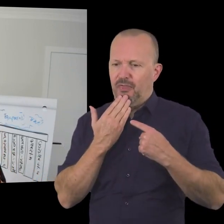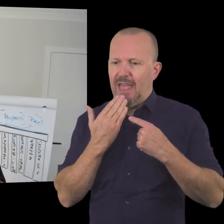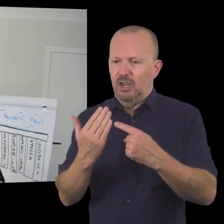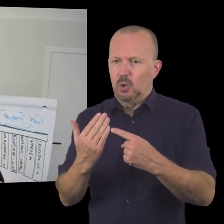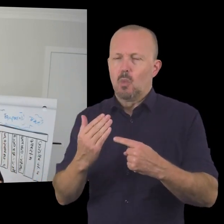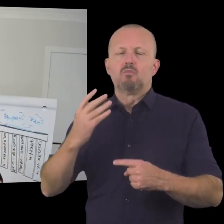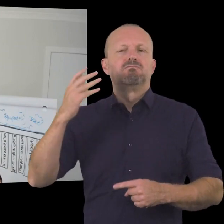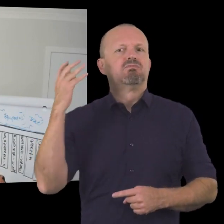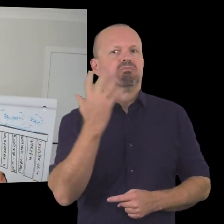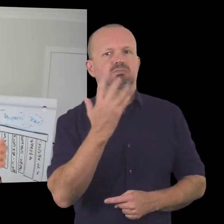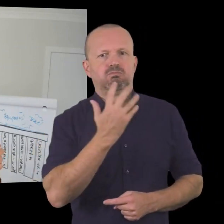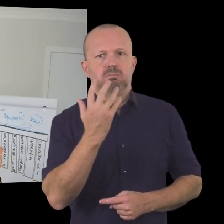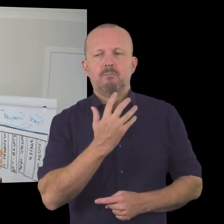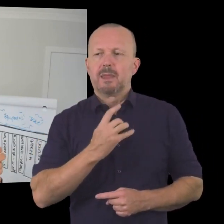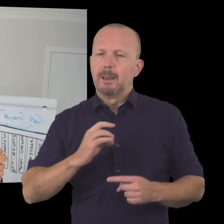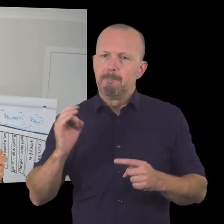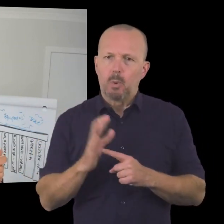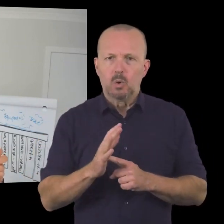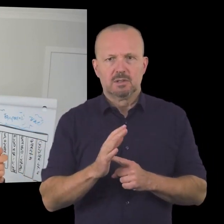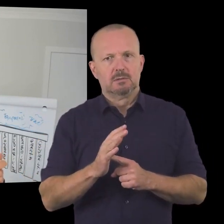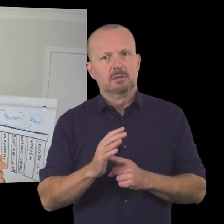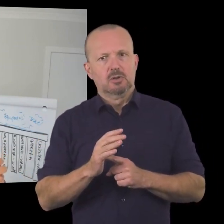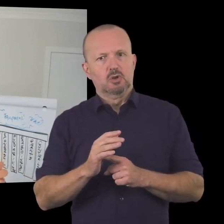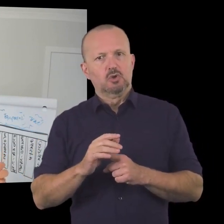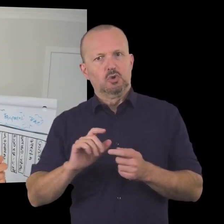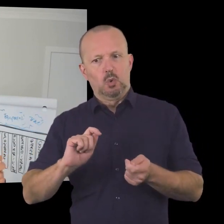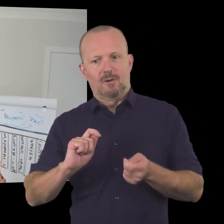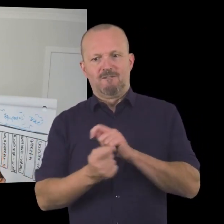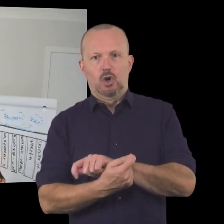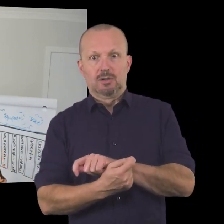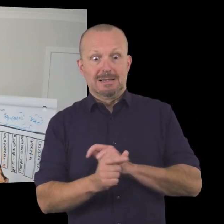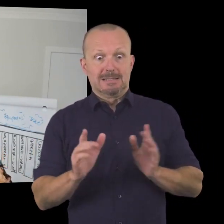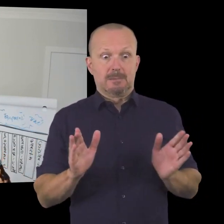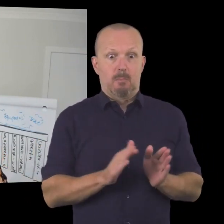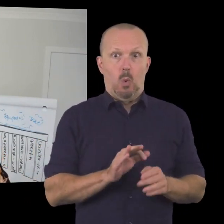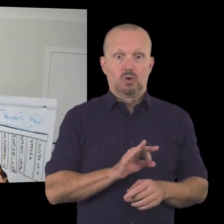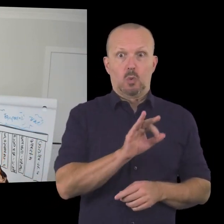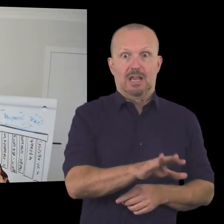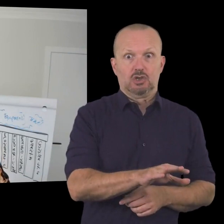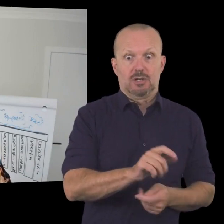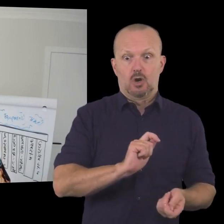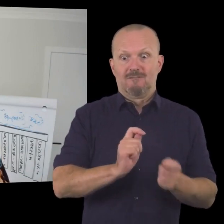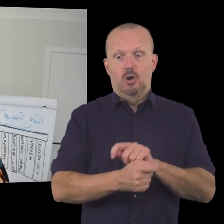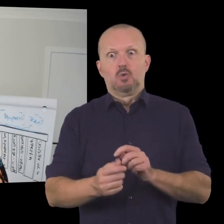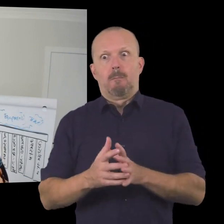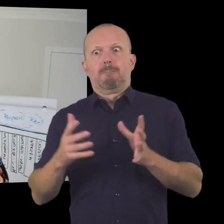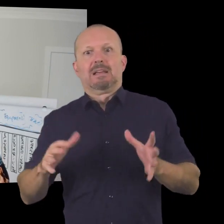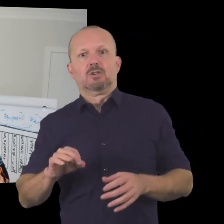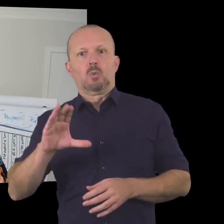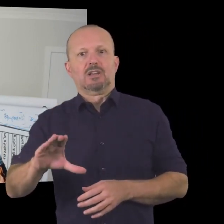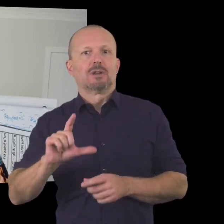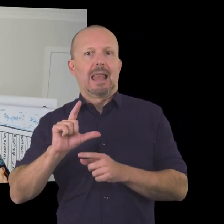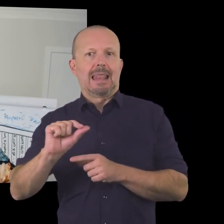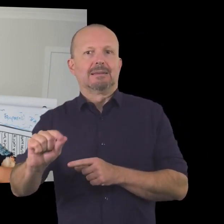potent tool to get from small one-off donation to next donation and no next donation after that uh